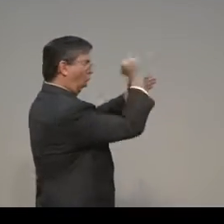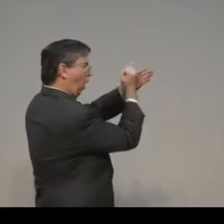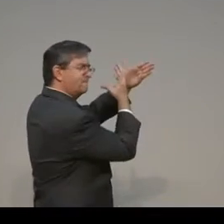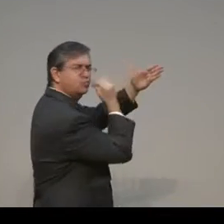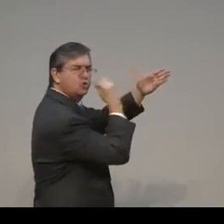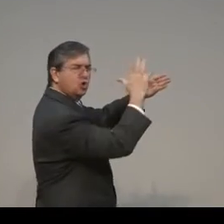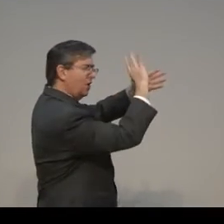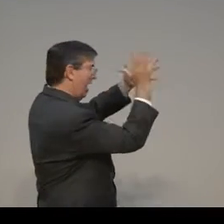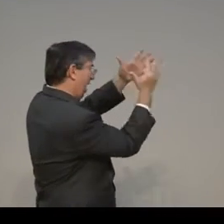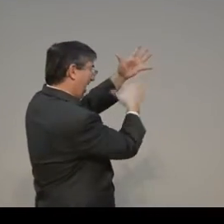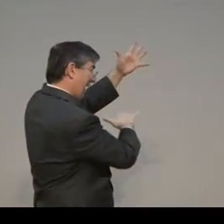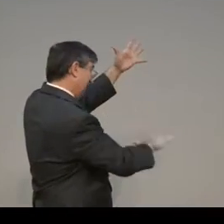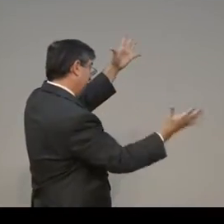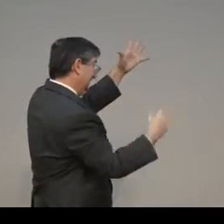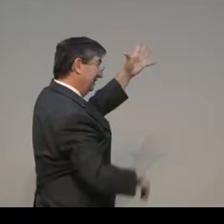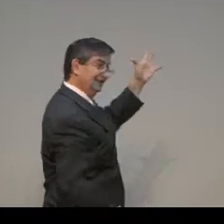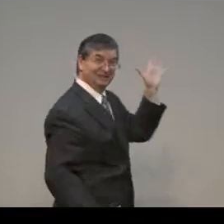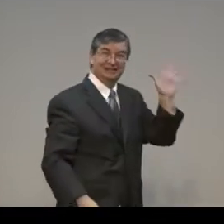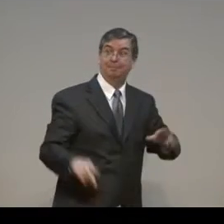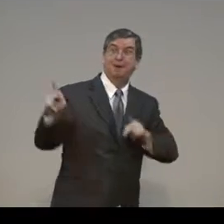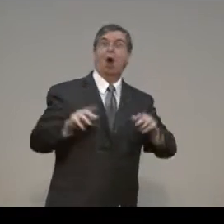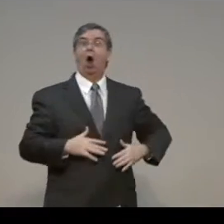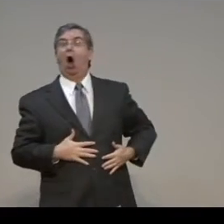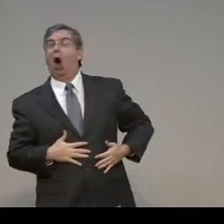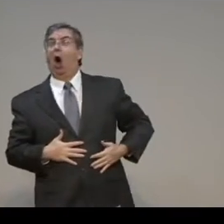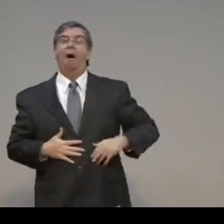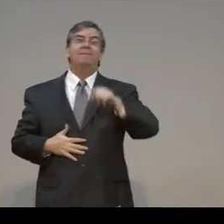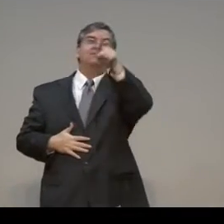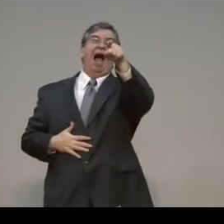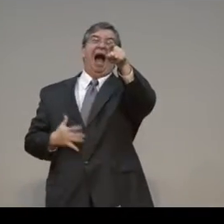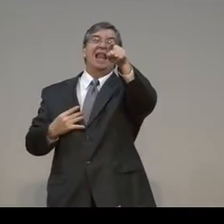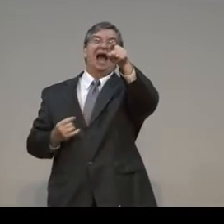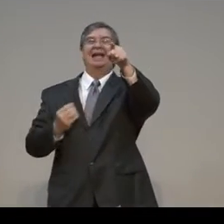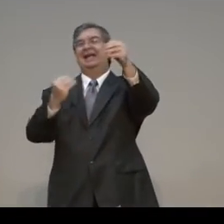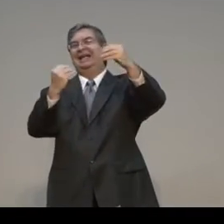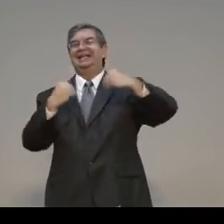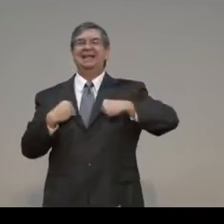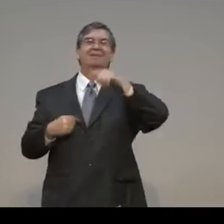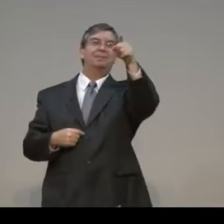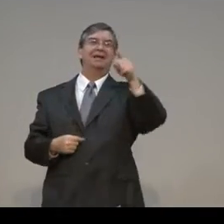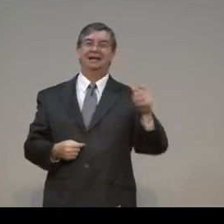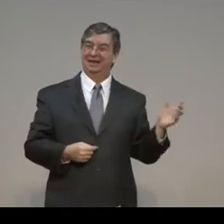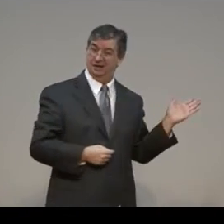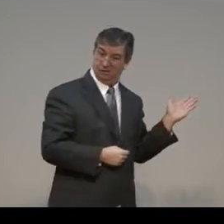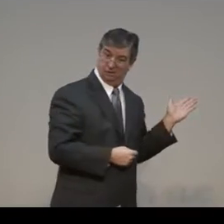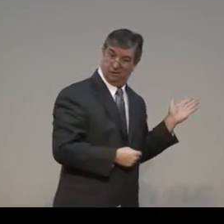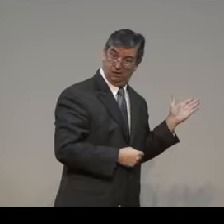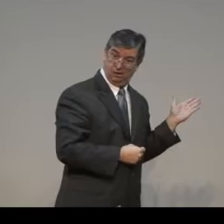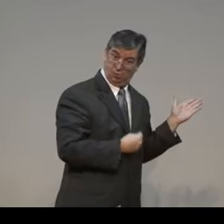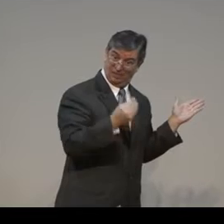Just like an artist who draws a beautiful masterpiece and people love it and they want it for